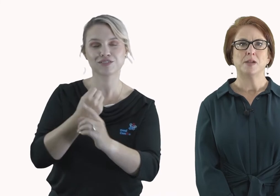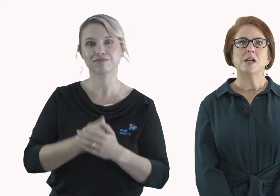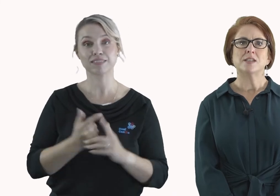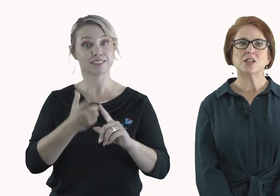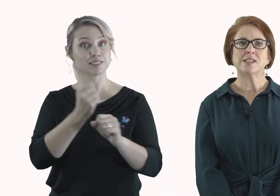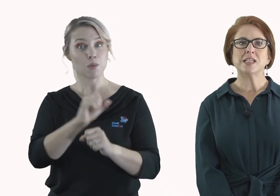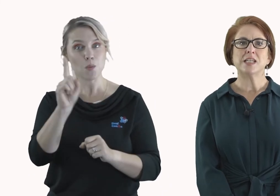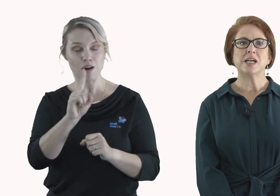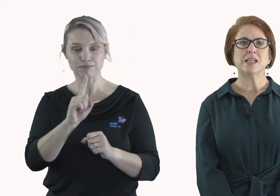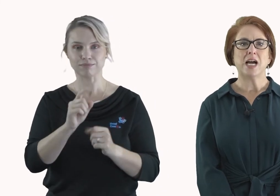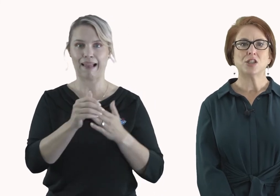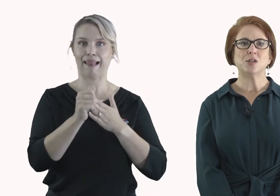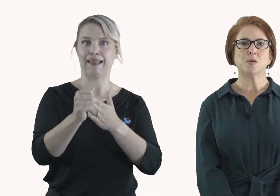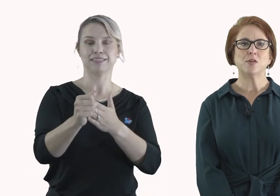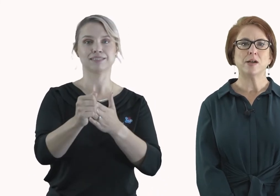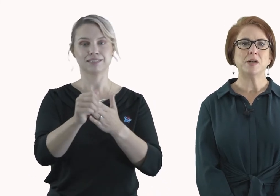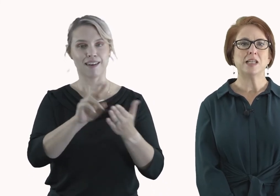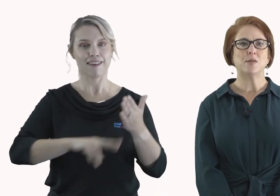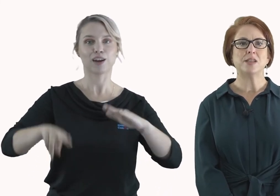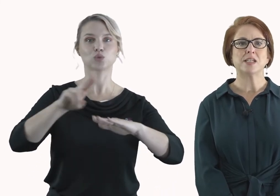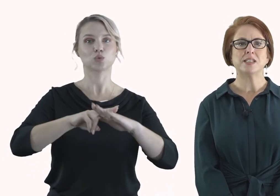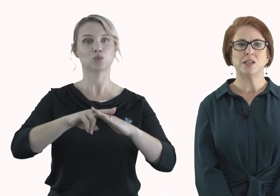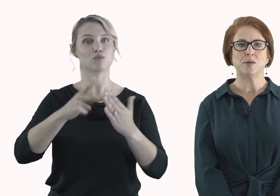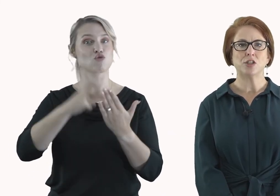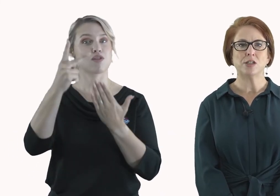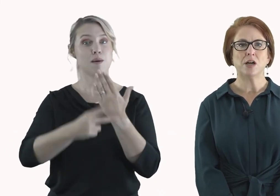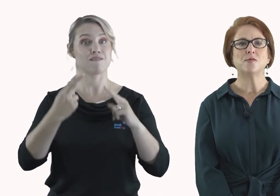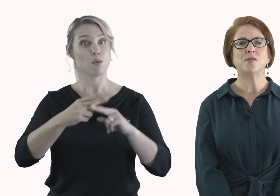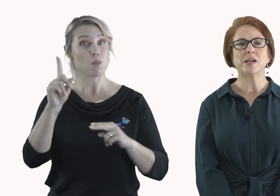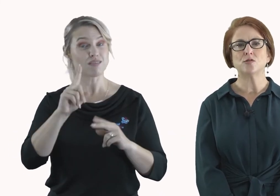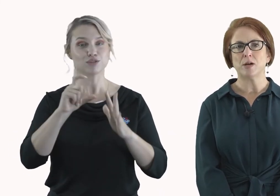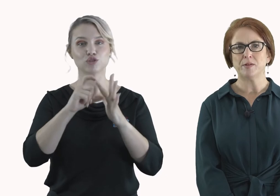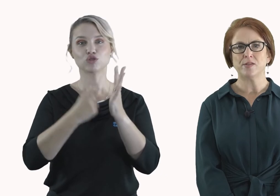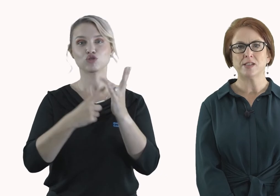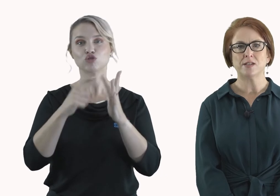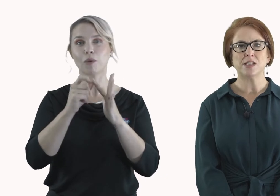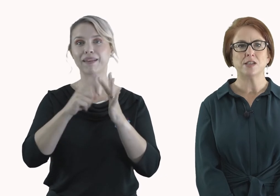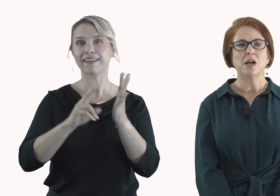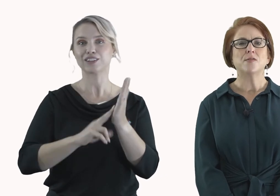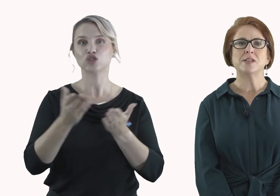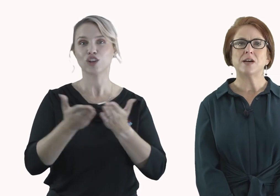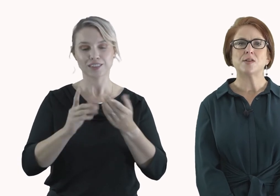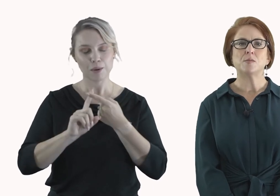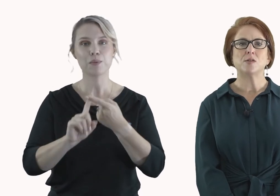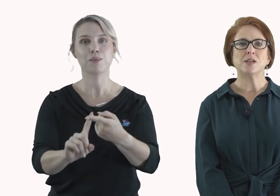such as leading a national program allowing the continuation of vital drop-in facilities for the Deaf community,